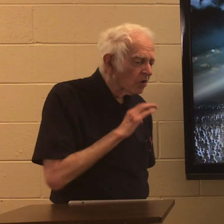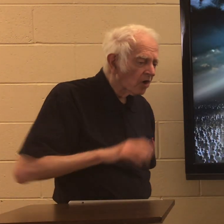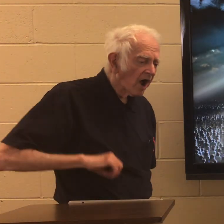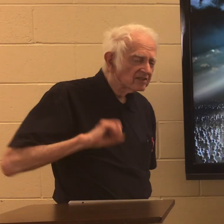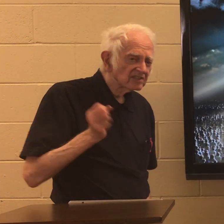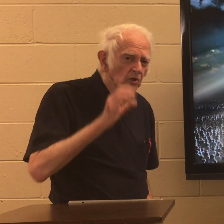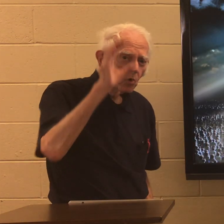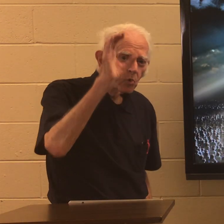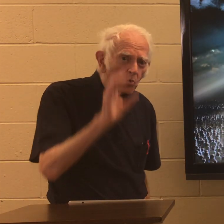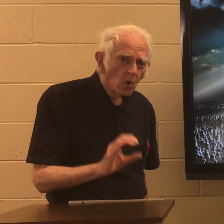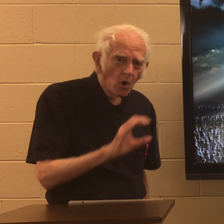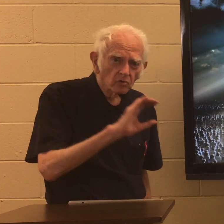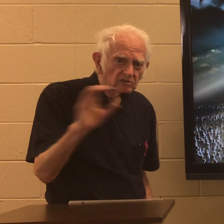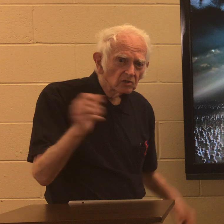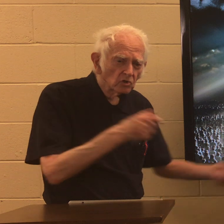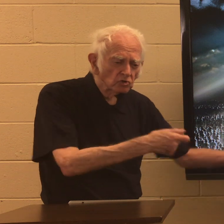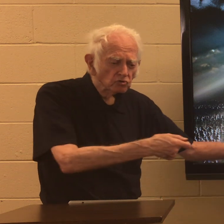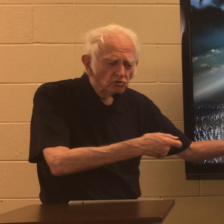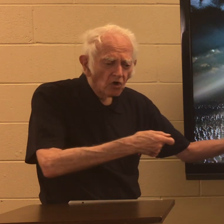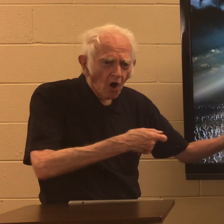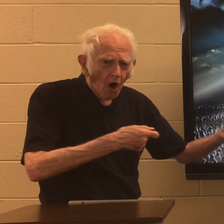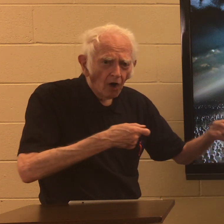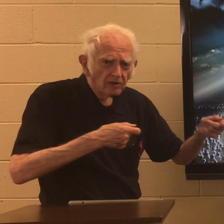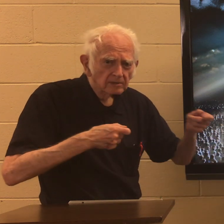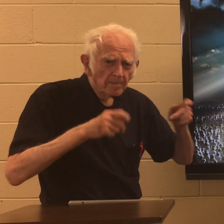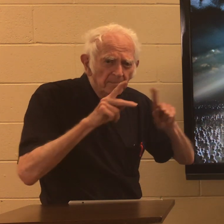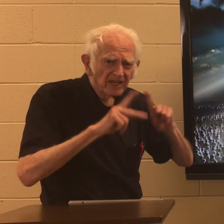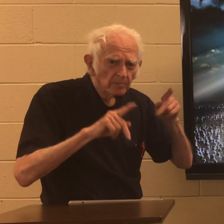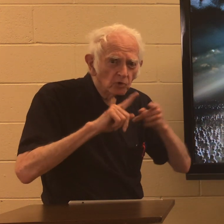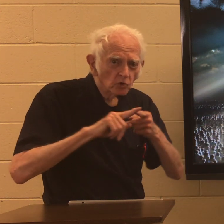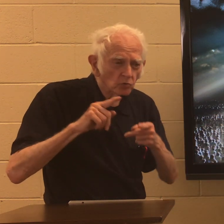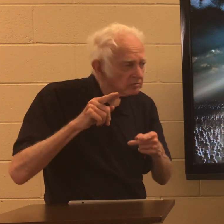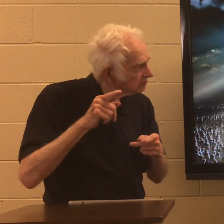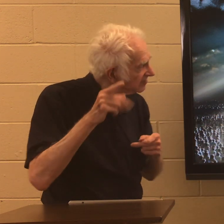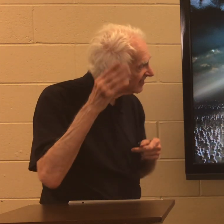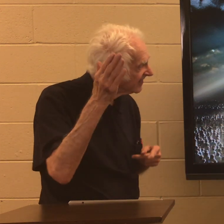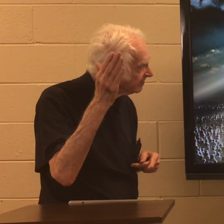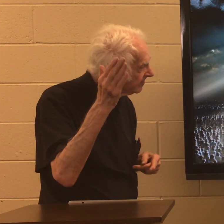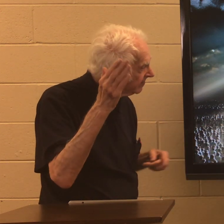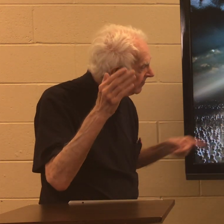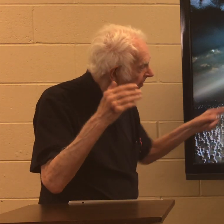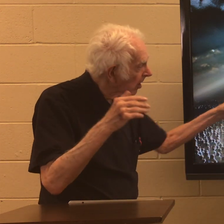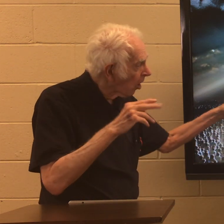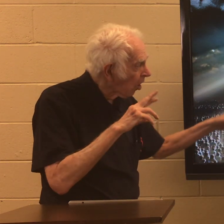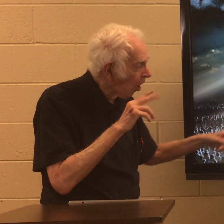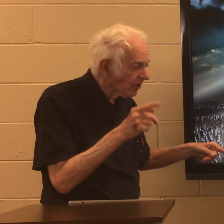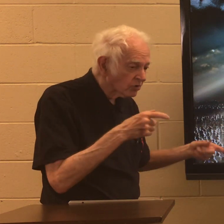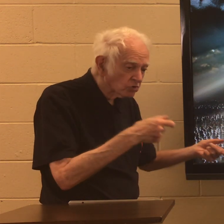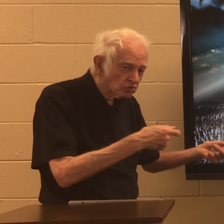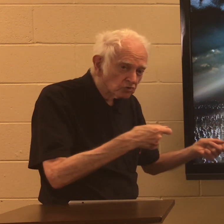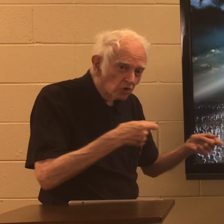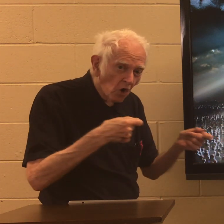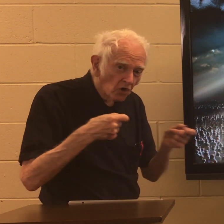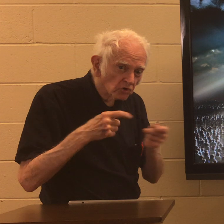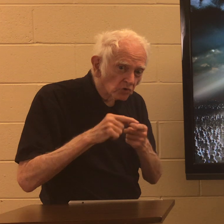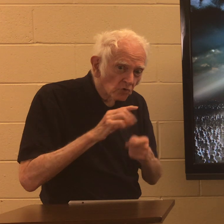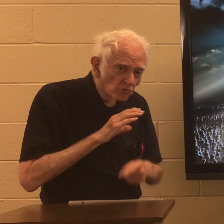Christ's cross draws people to him are you drawn to Christ